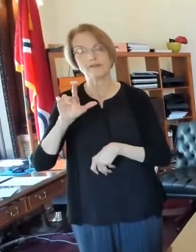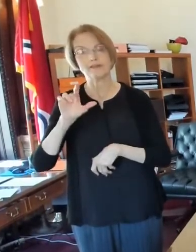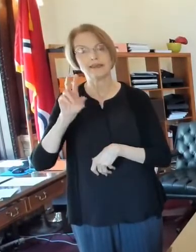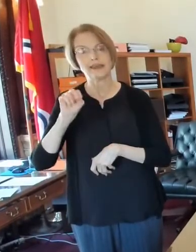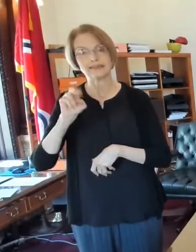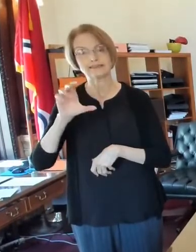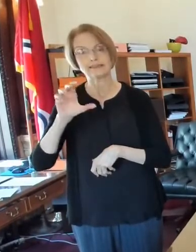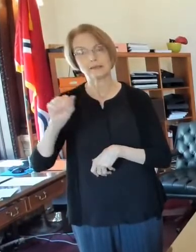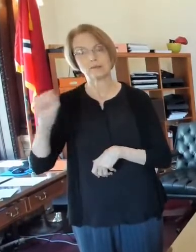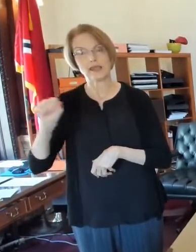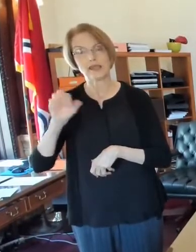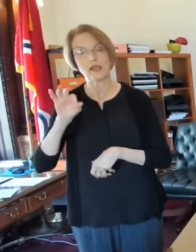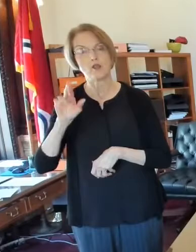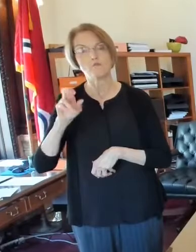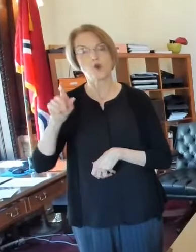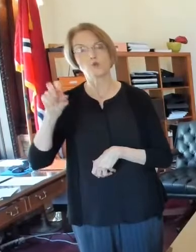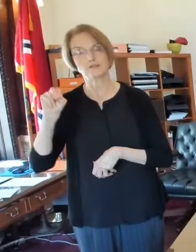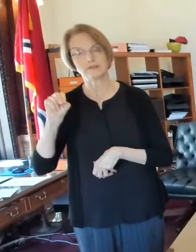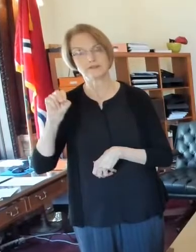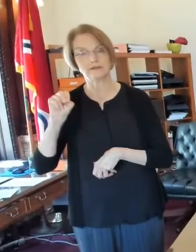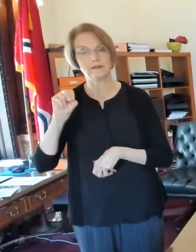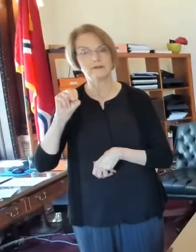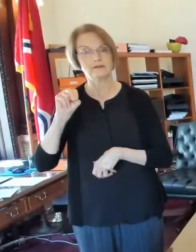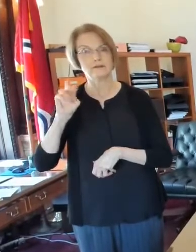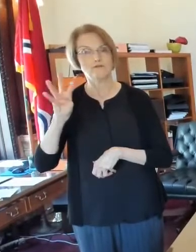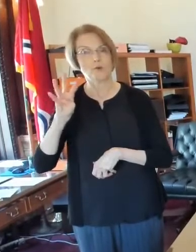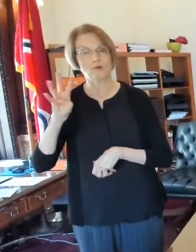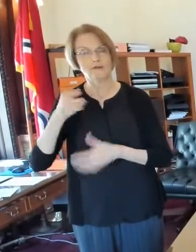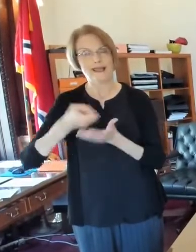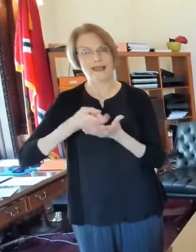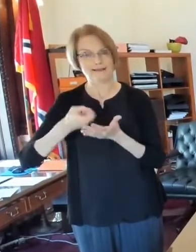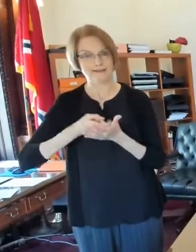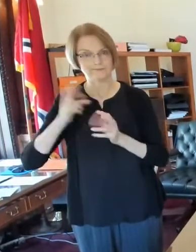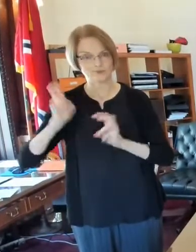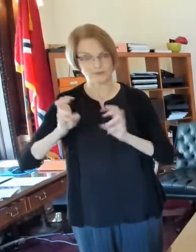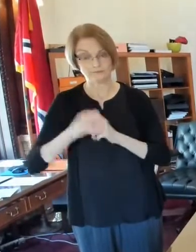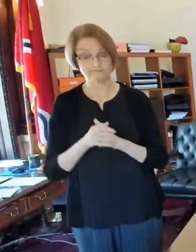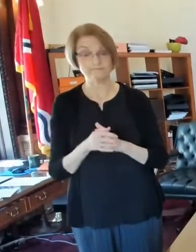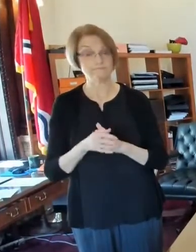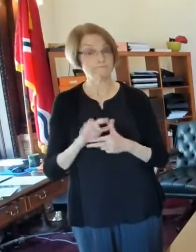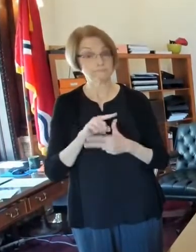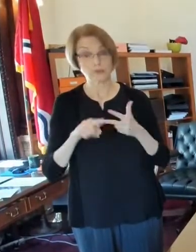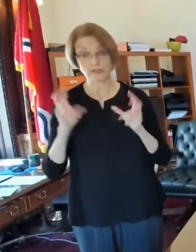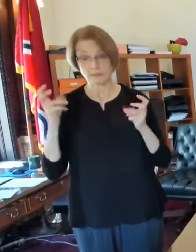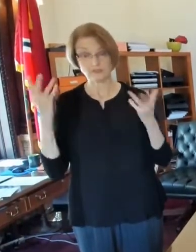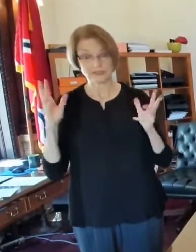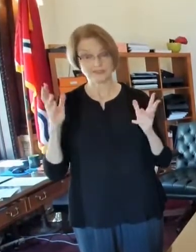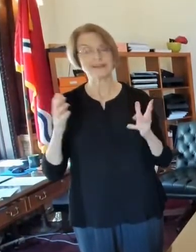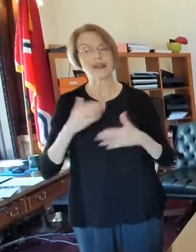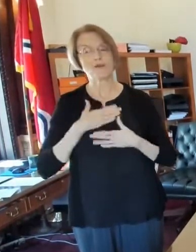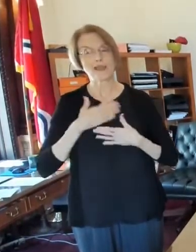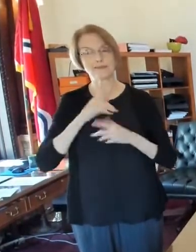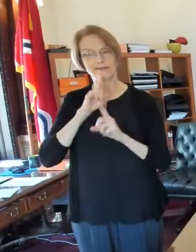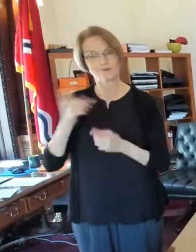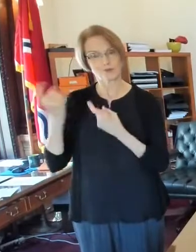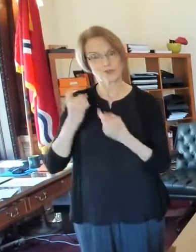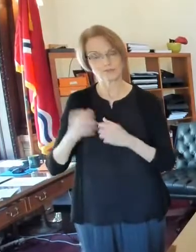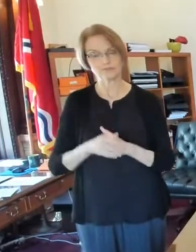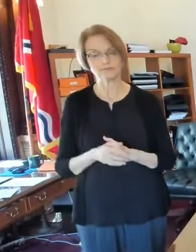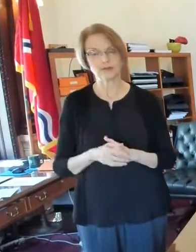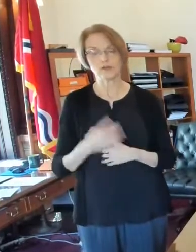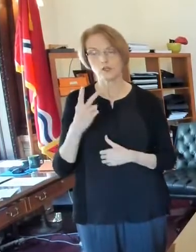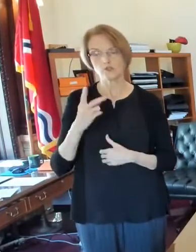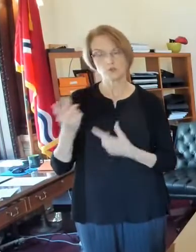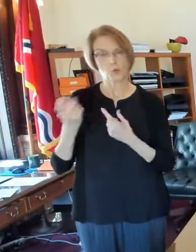So with that, those are my three topics for today, and I would be happy to take your questions. Couple of questions